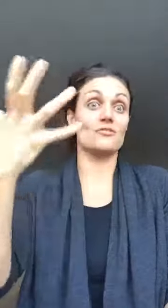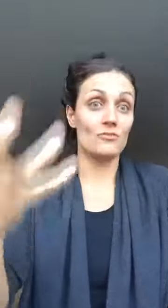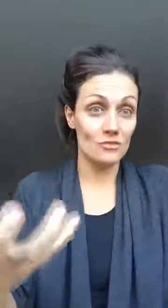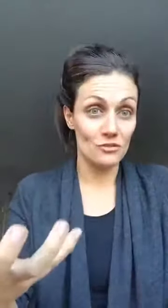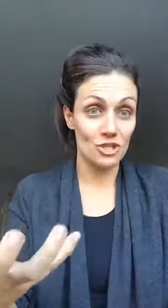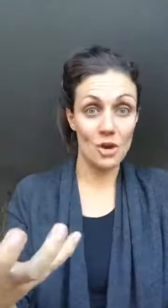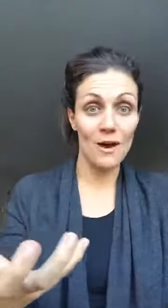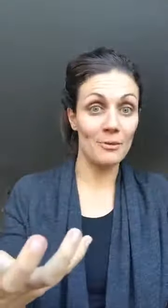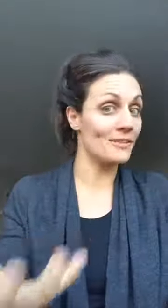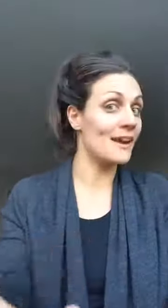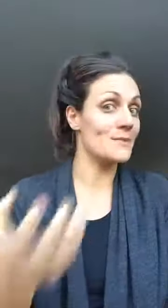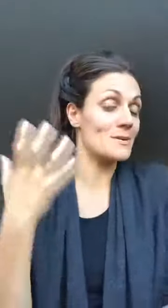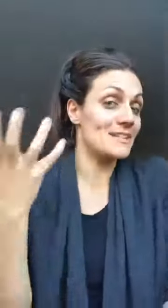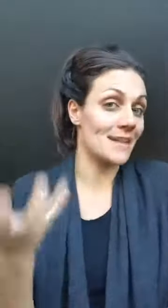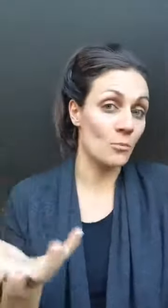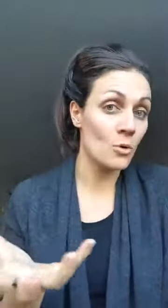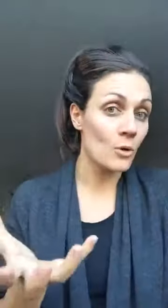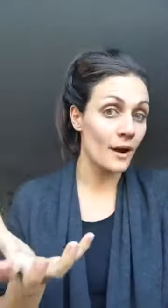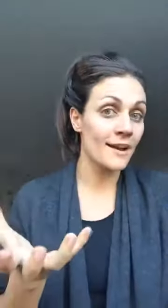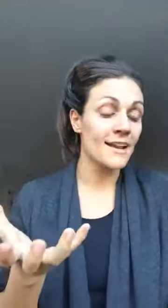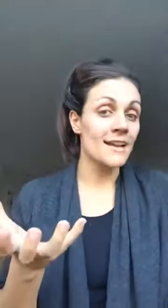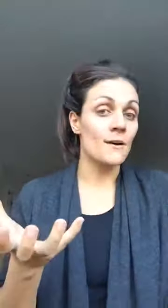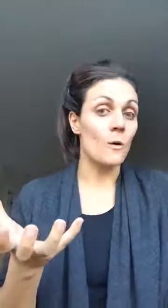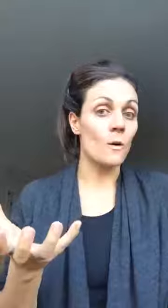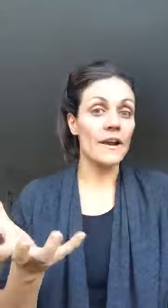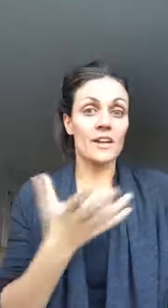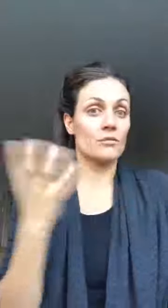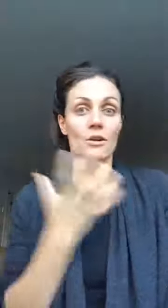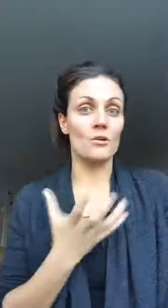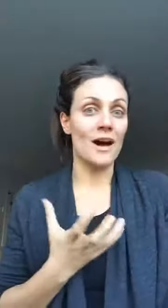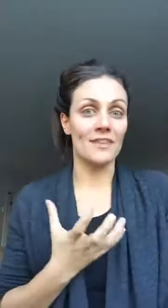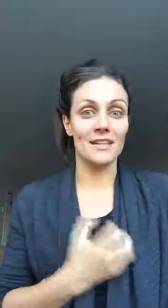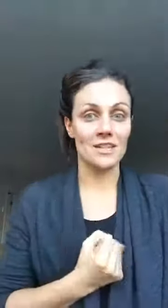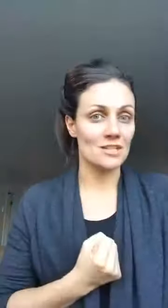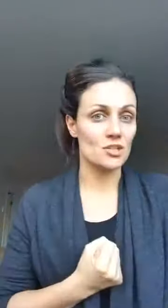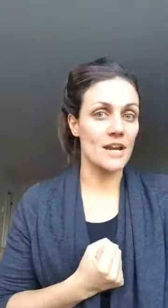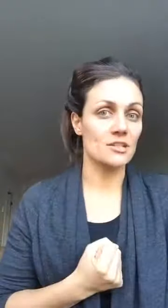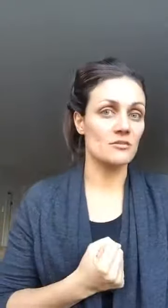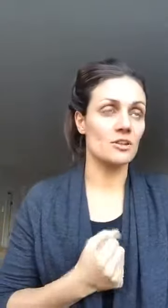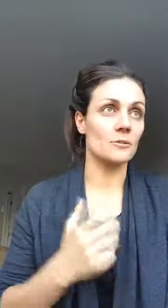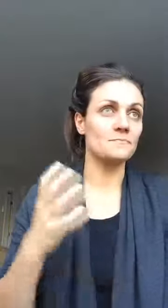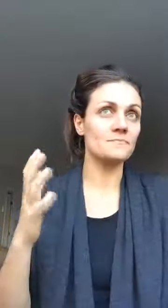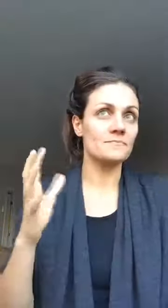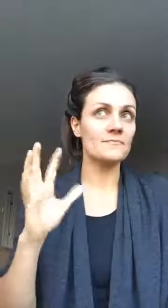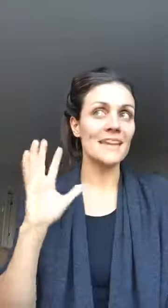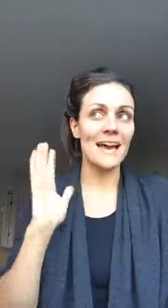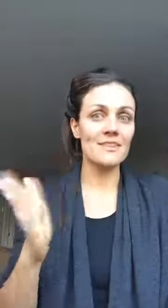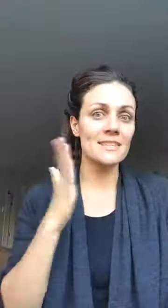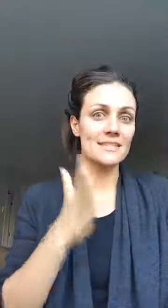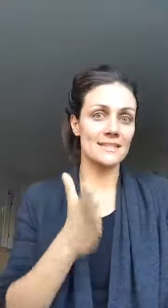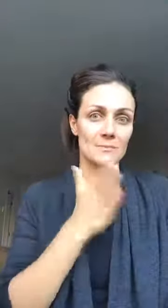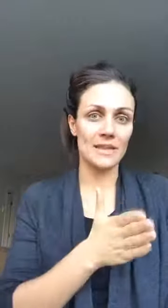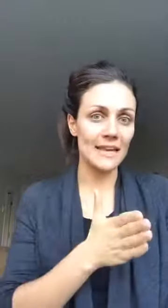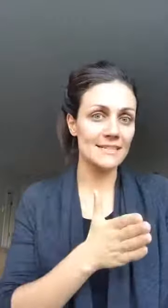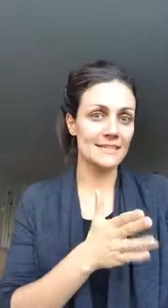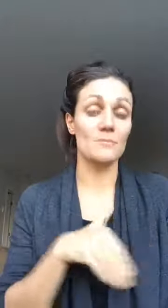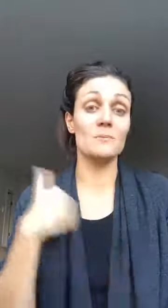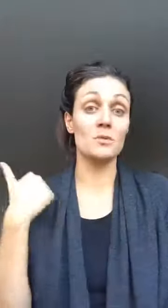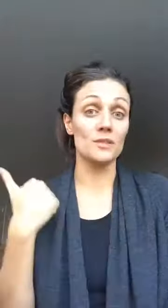show up online and maybe sell more or it could throw you off and get and distract you so having these things in place some people really